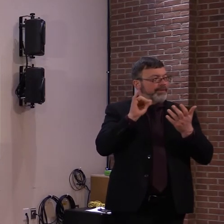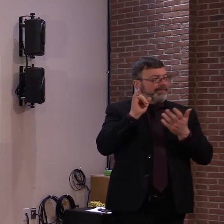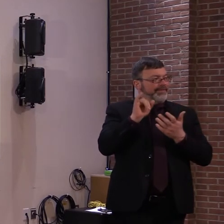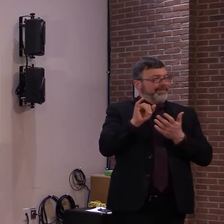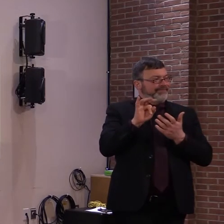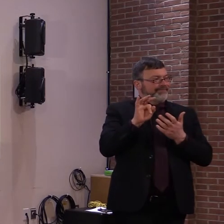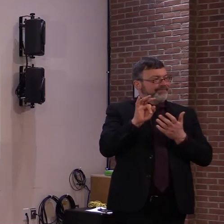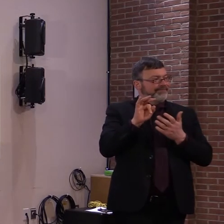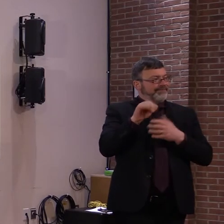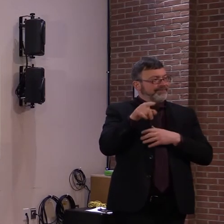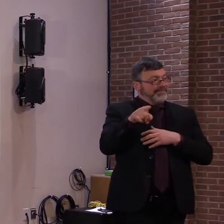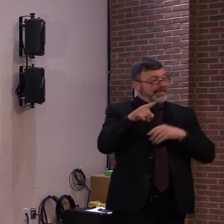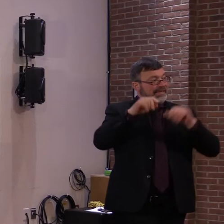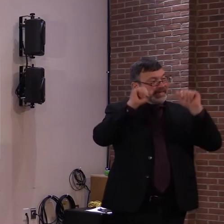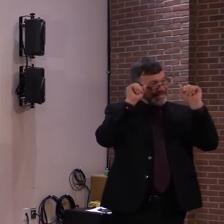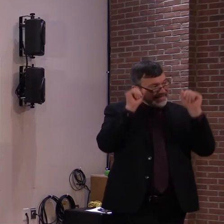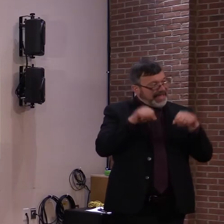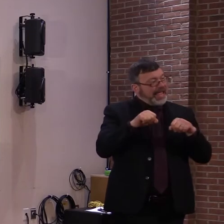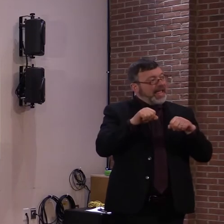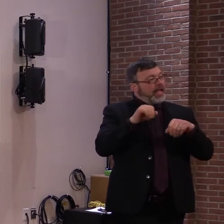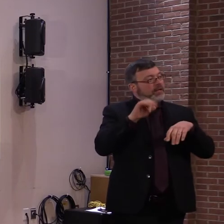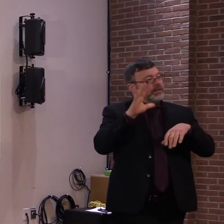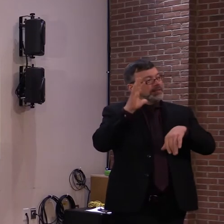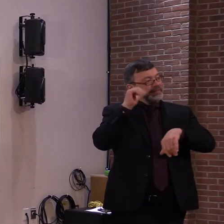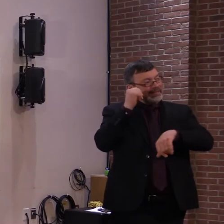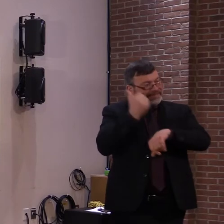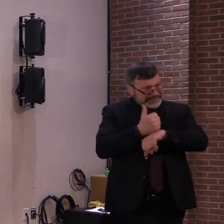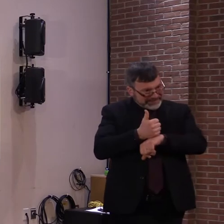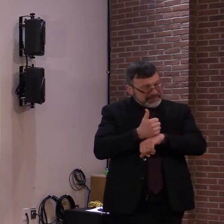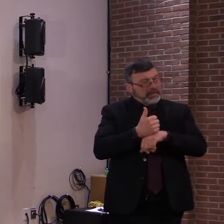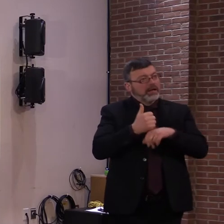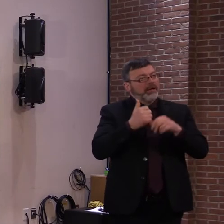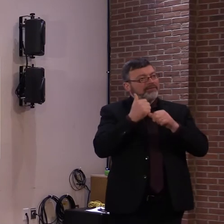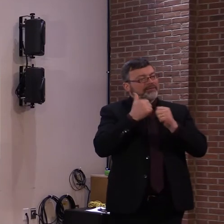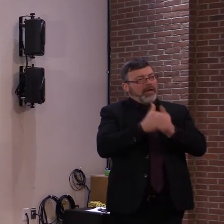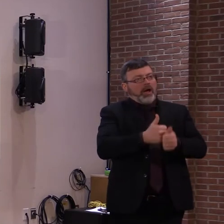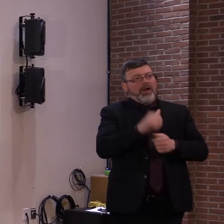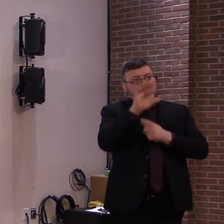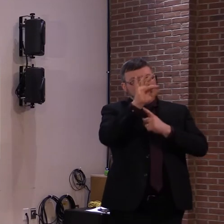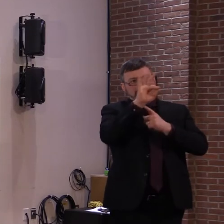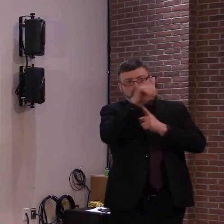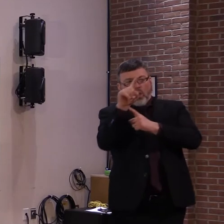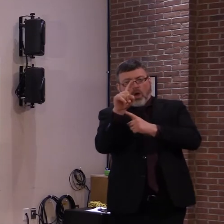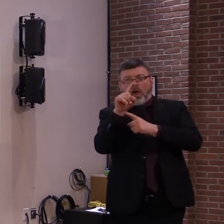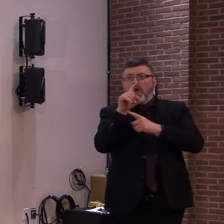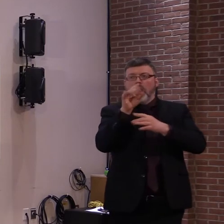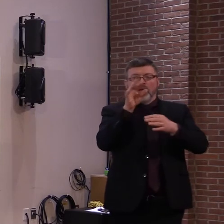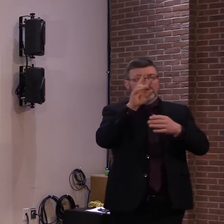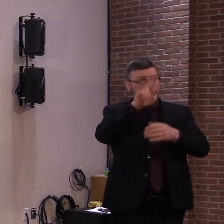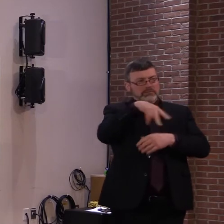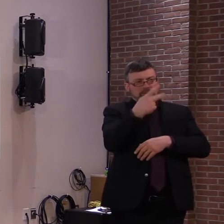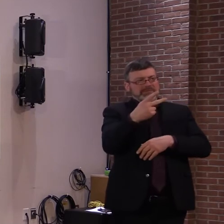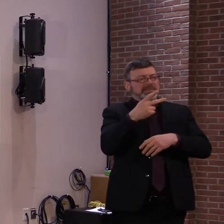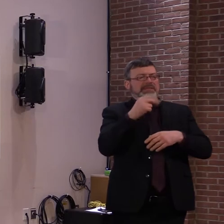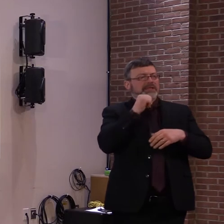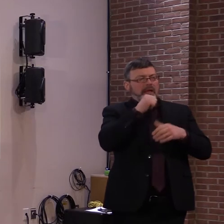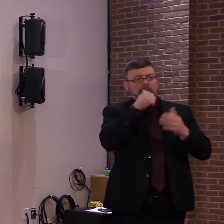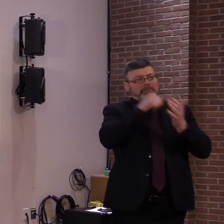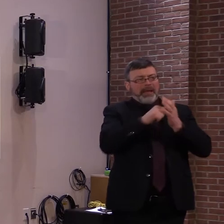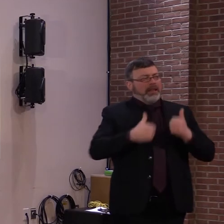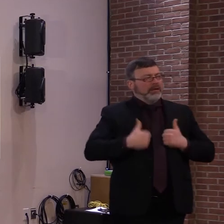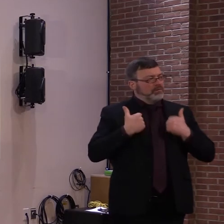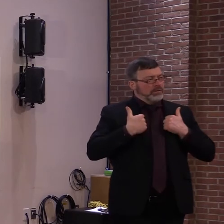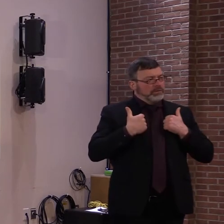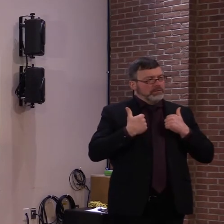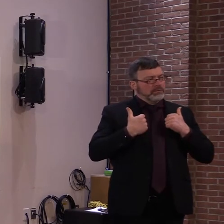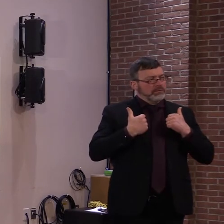than their mailing address. Um, I'm starting to hear just frustration from communities near Waterbury that